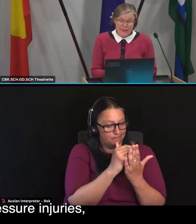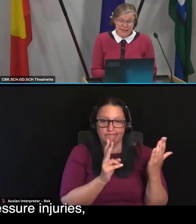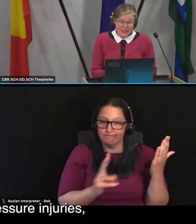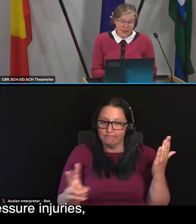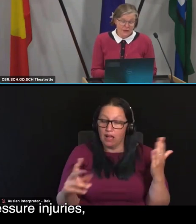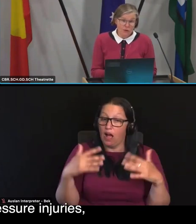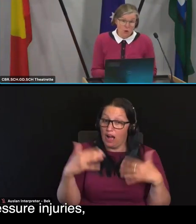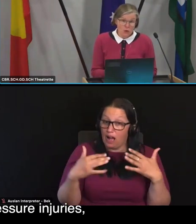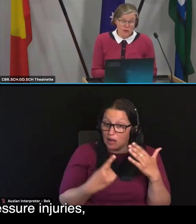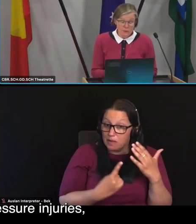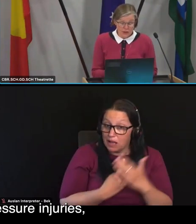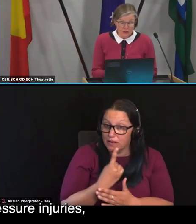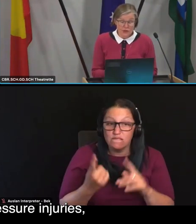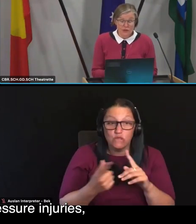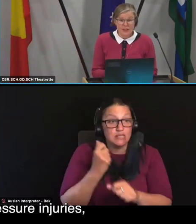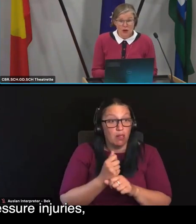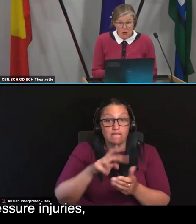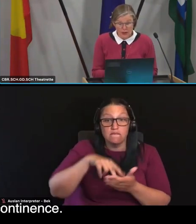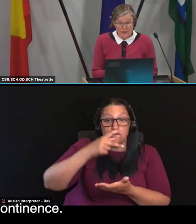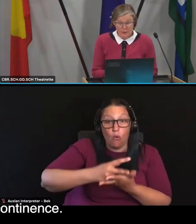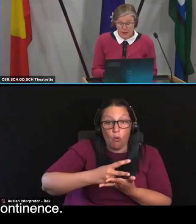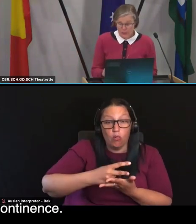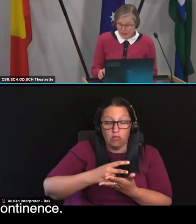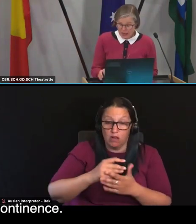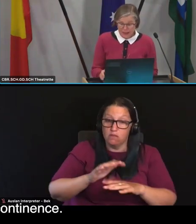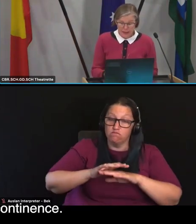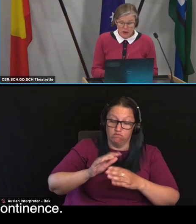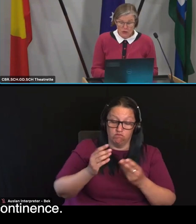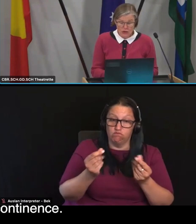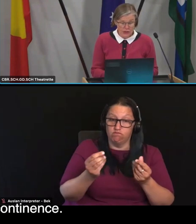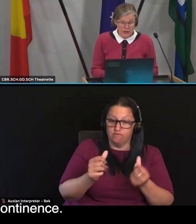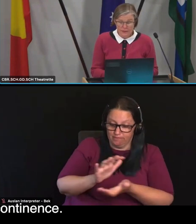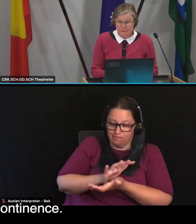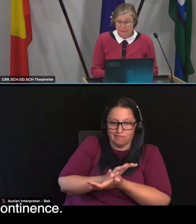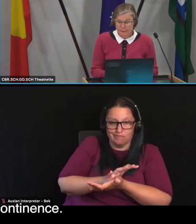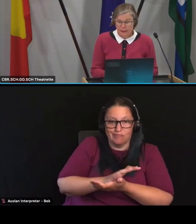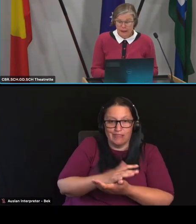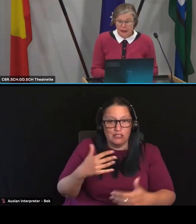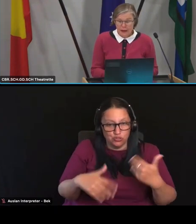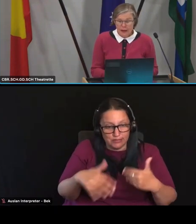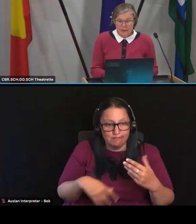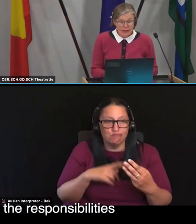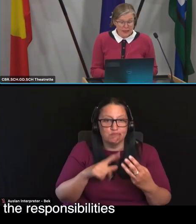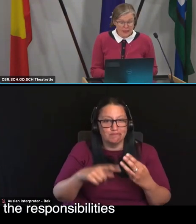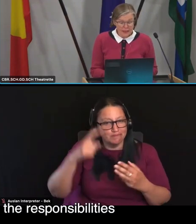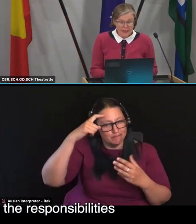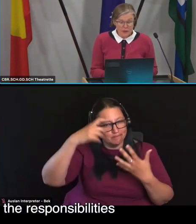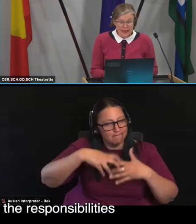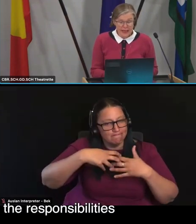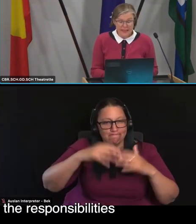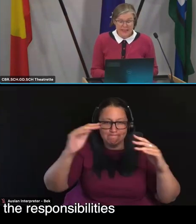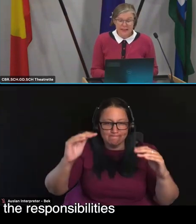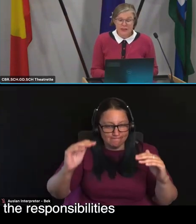harm, such as falls, pressure injuries, cognitive impairment and continence. The